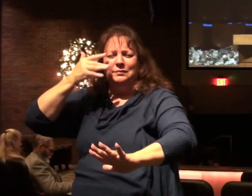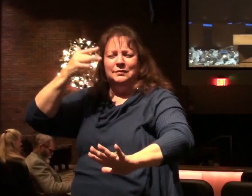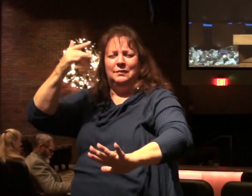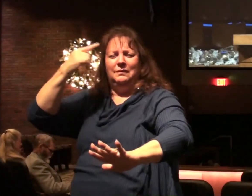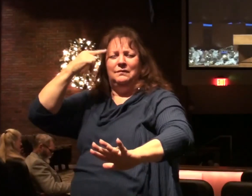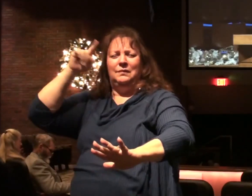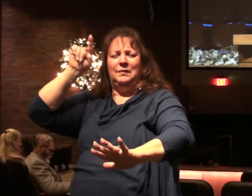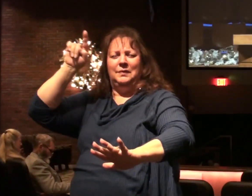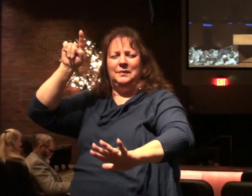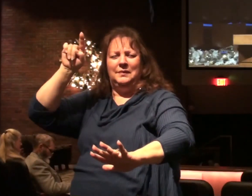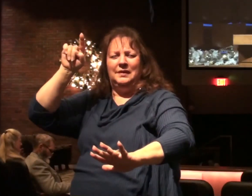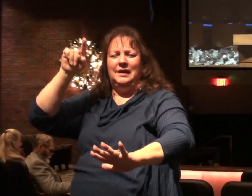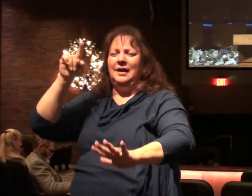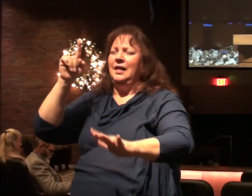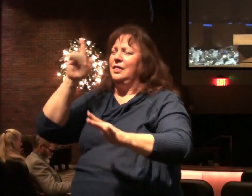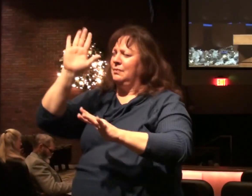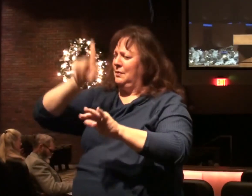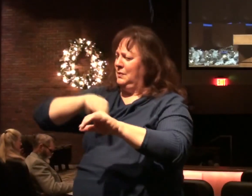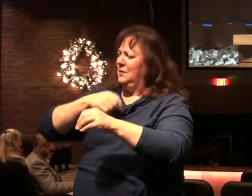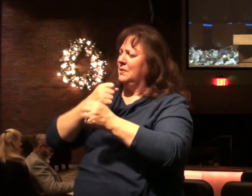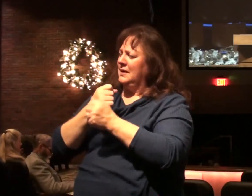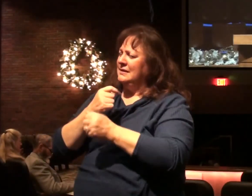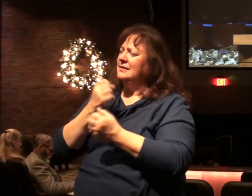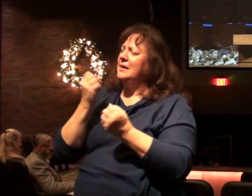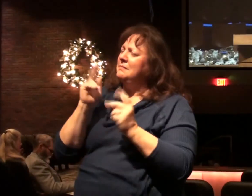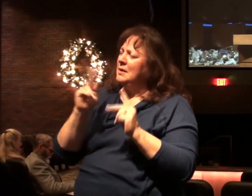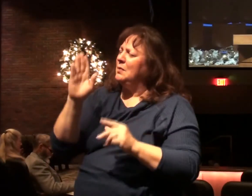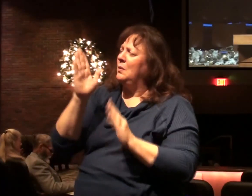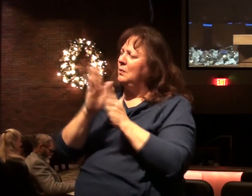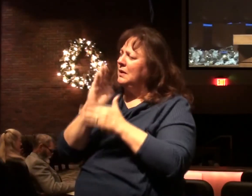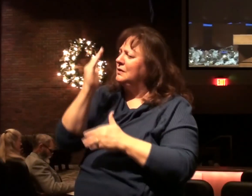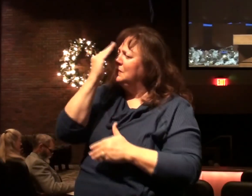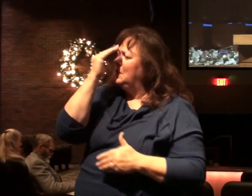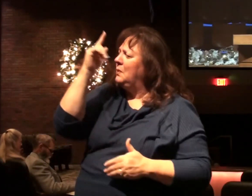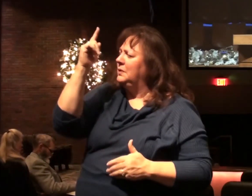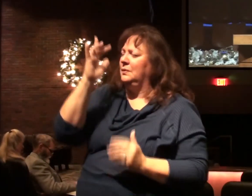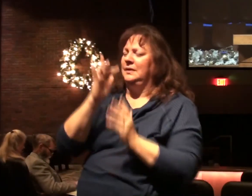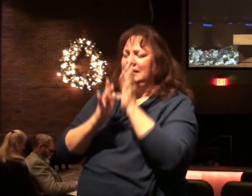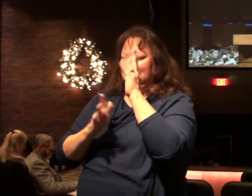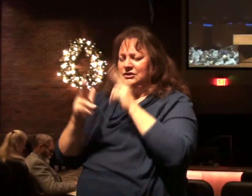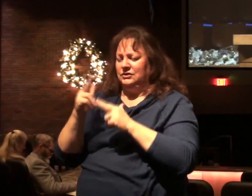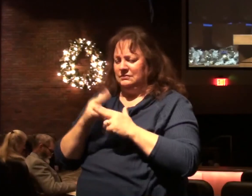And our desire is by your grace, many come to know you. We pray in Christ's name. Amen.